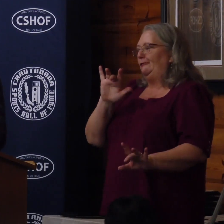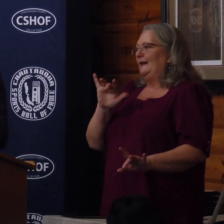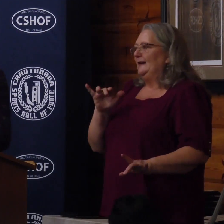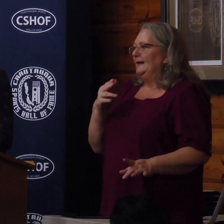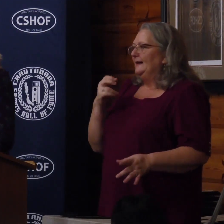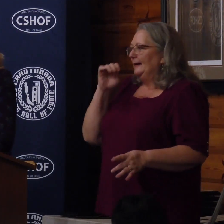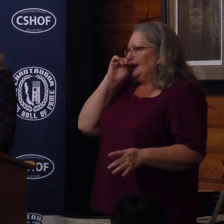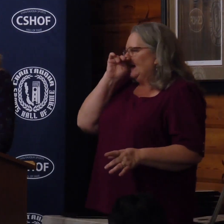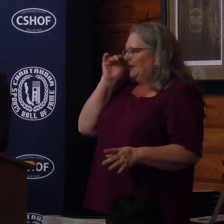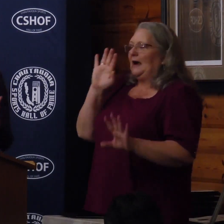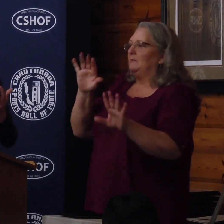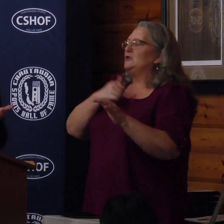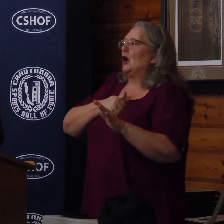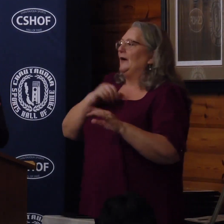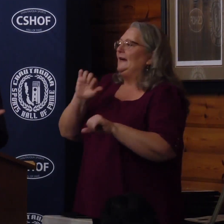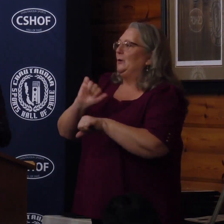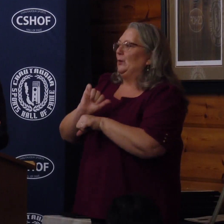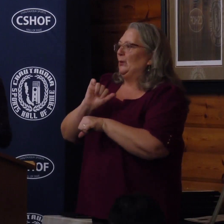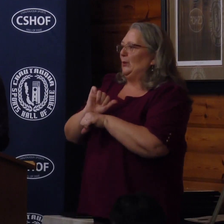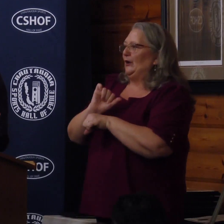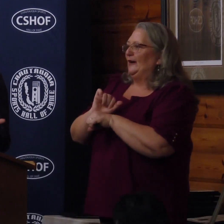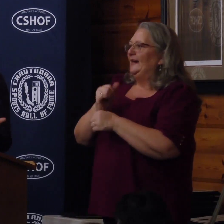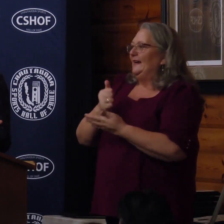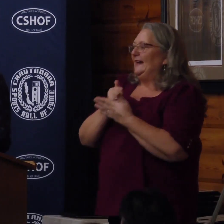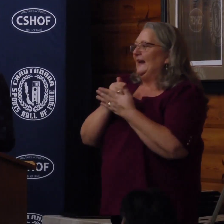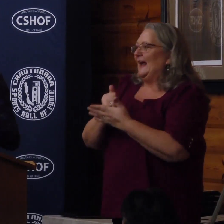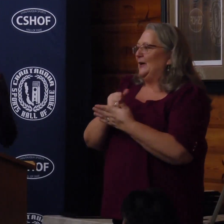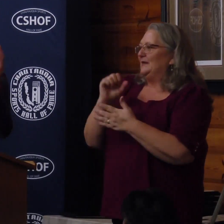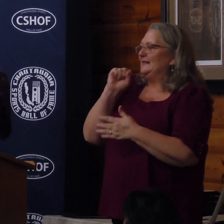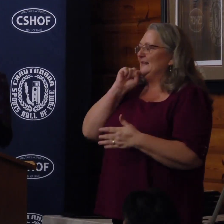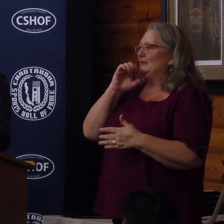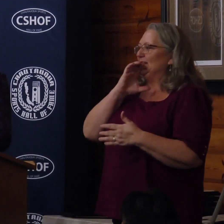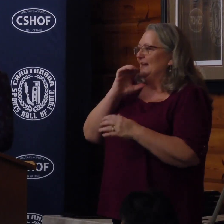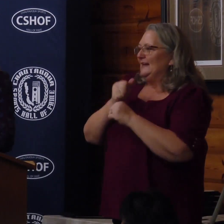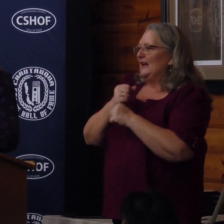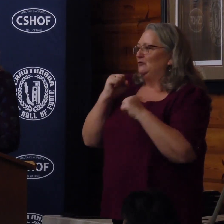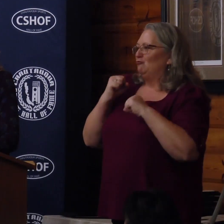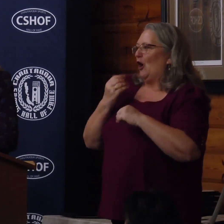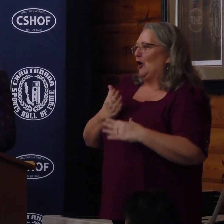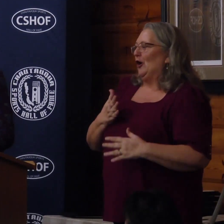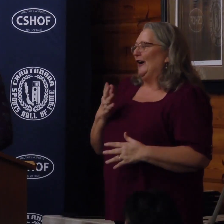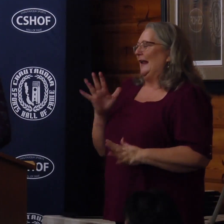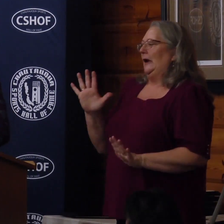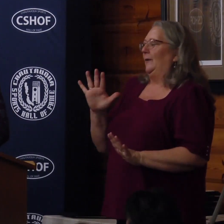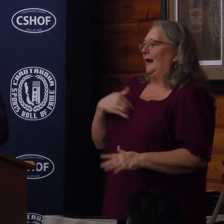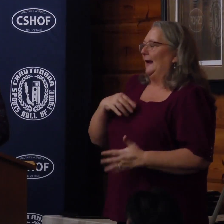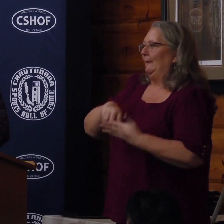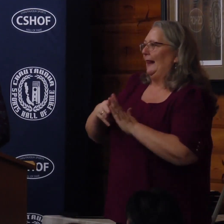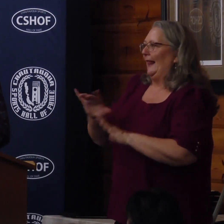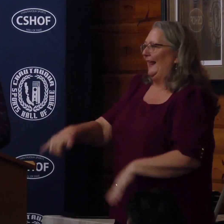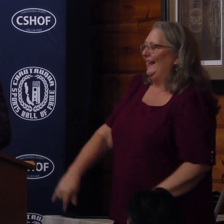he works in therapy. He's helping seniors get stronger. Really, I meant that.